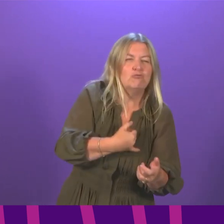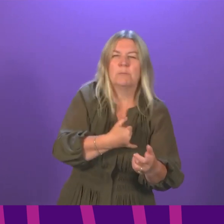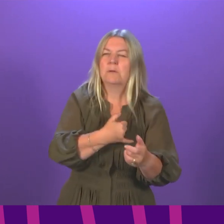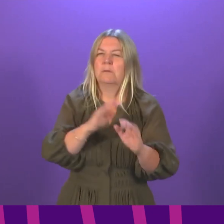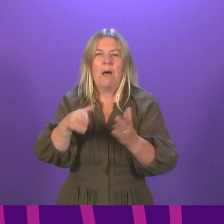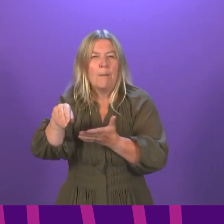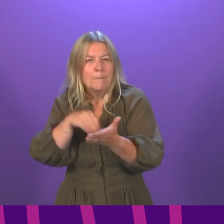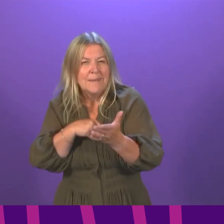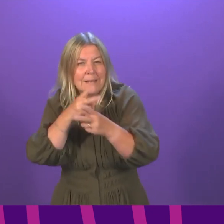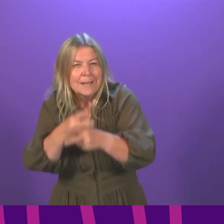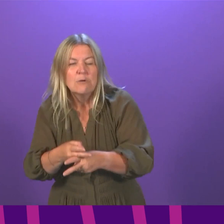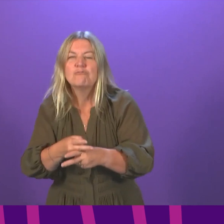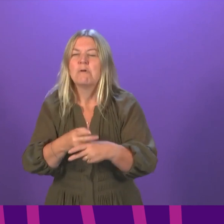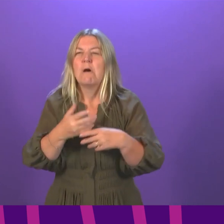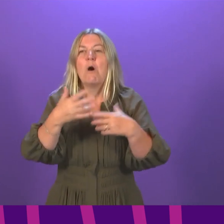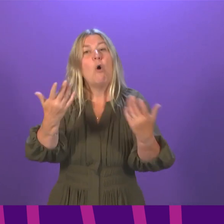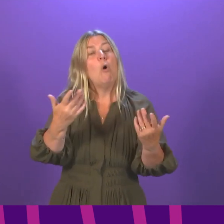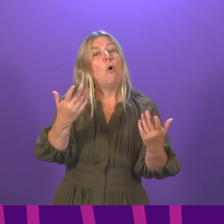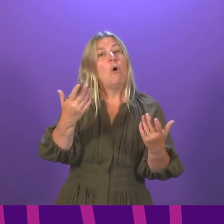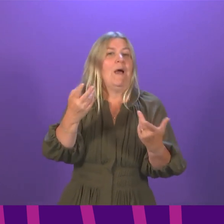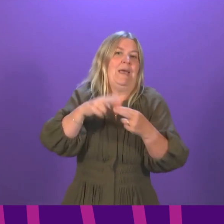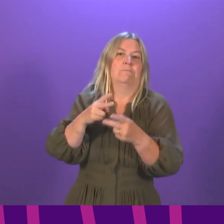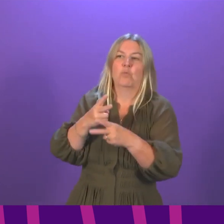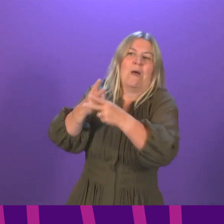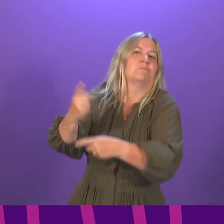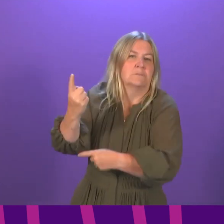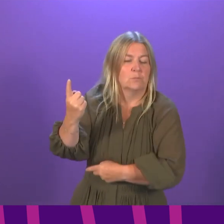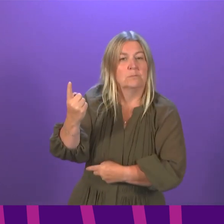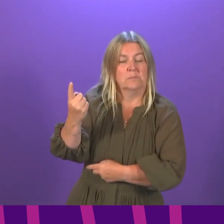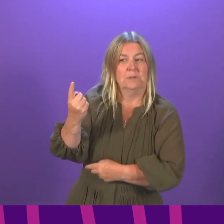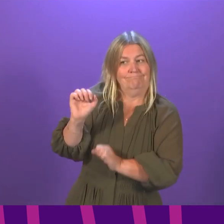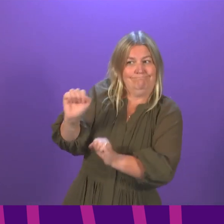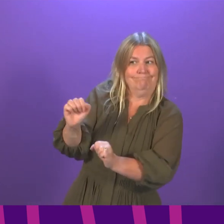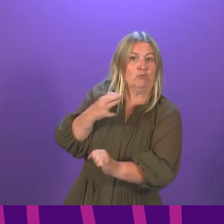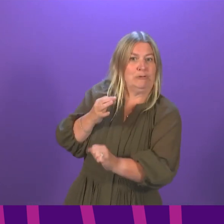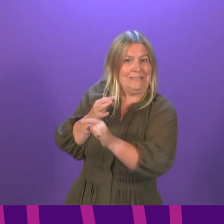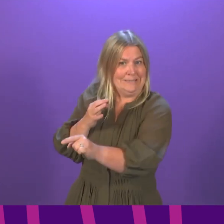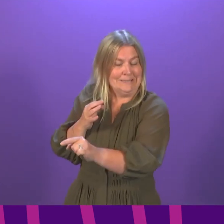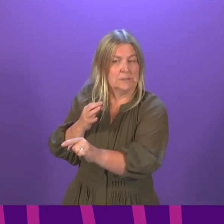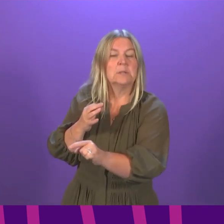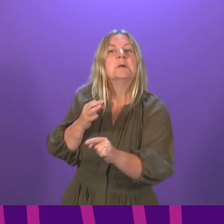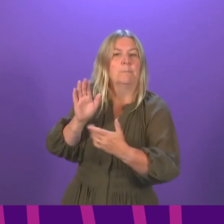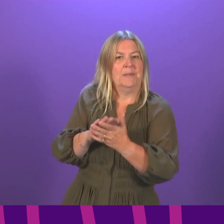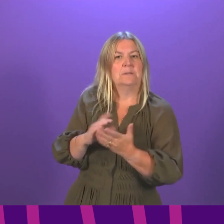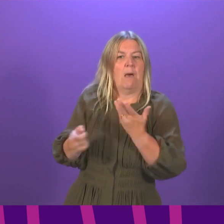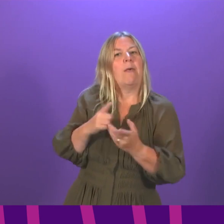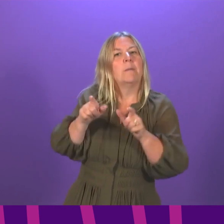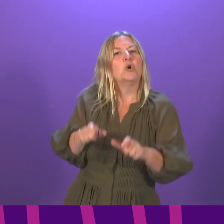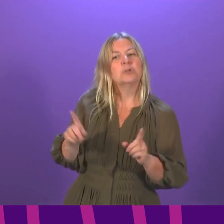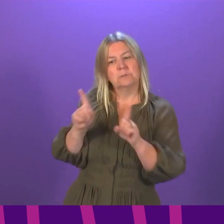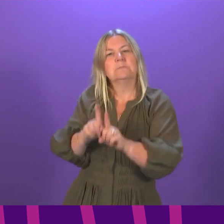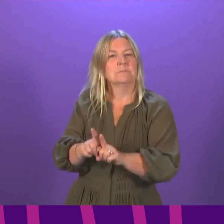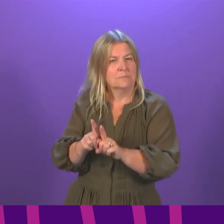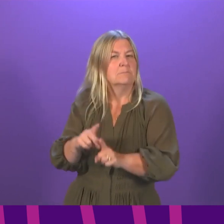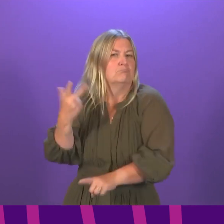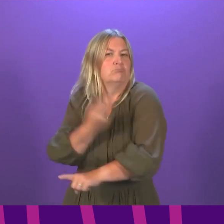living in households with someone who has a suppressed immune system. In terms of the operationalising of that, that planning work is